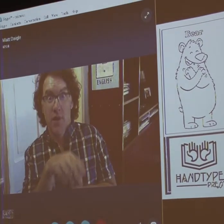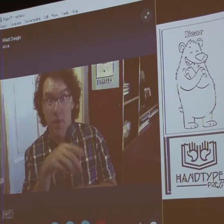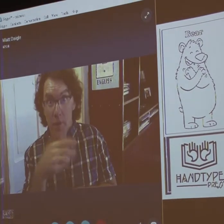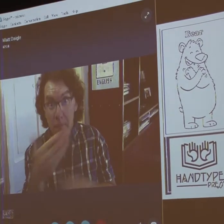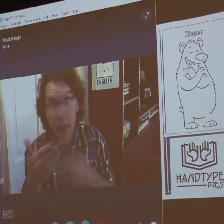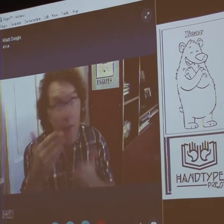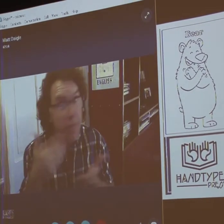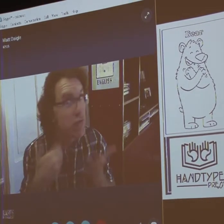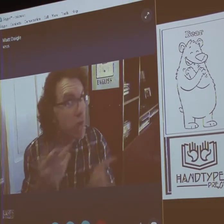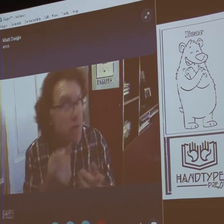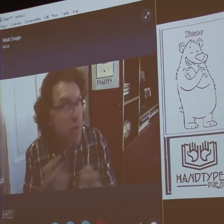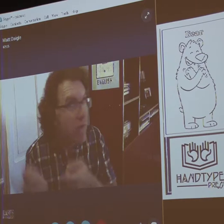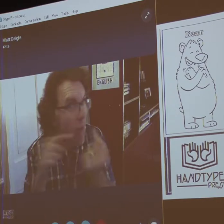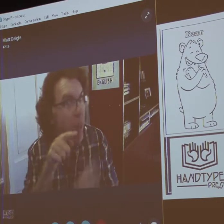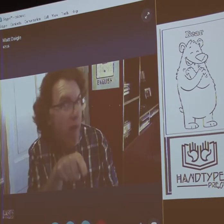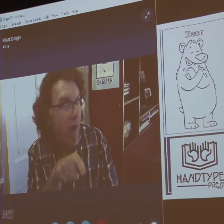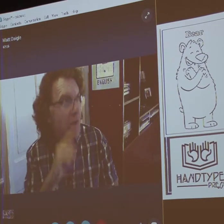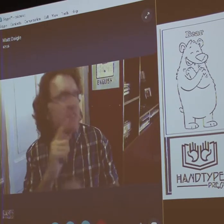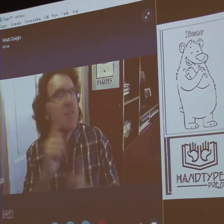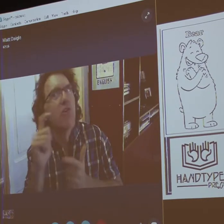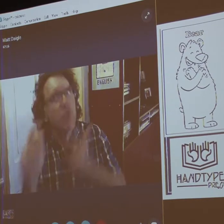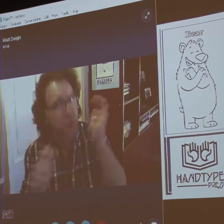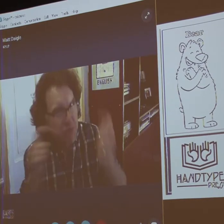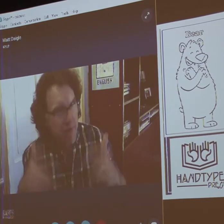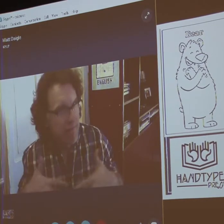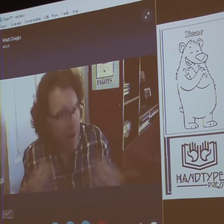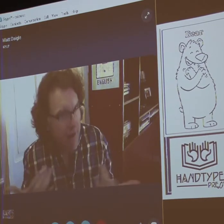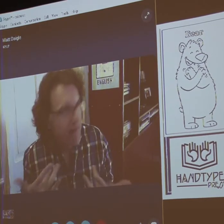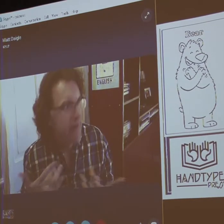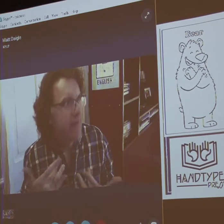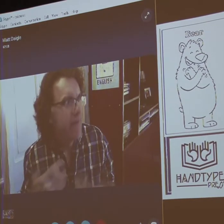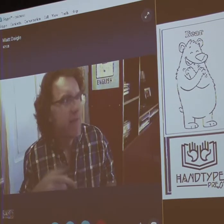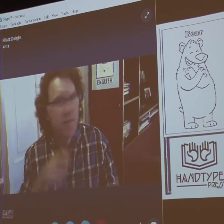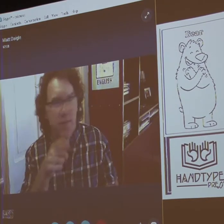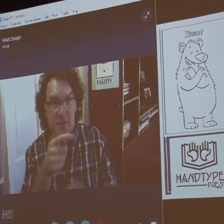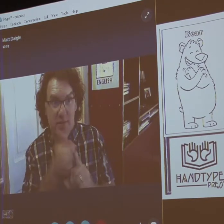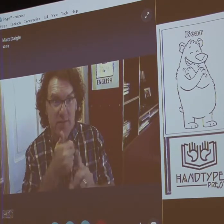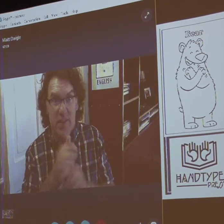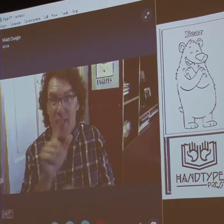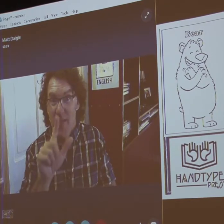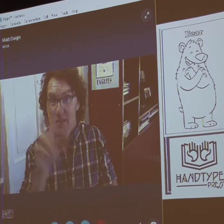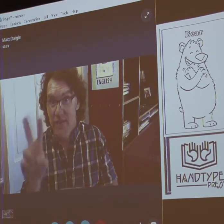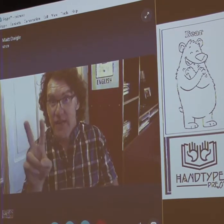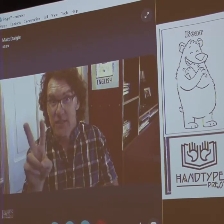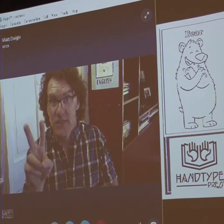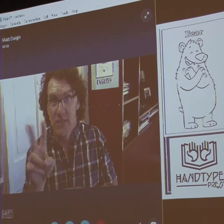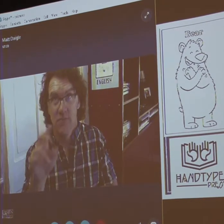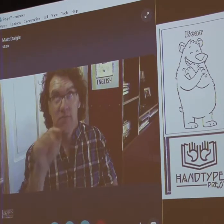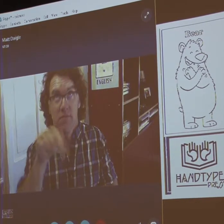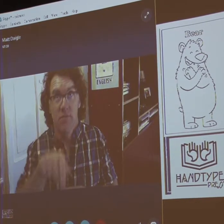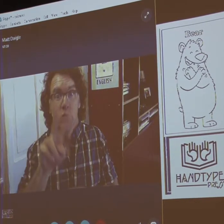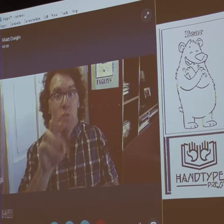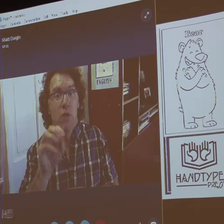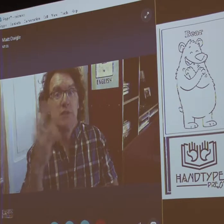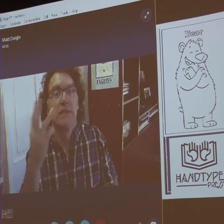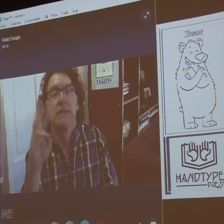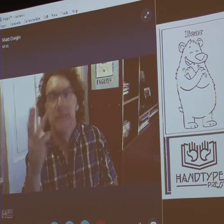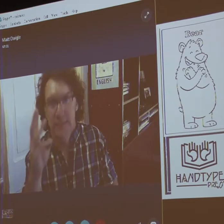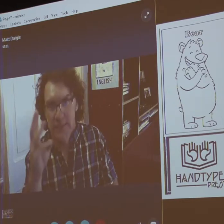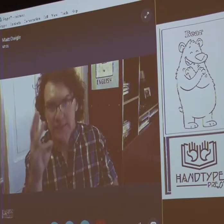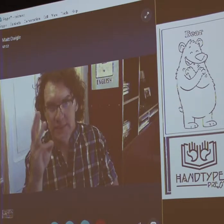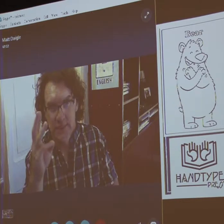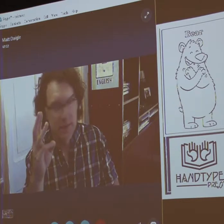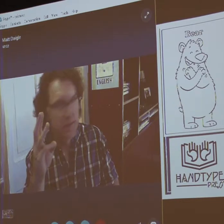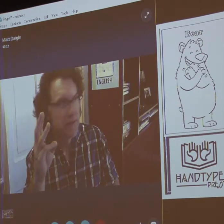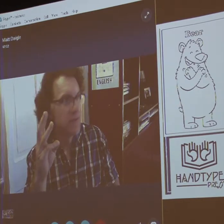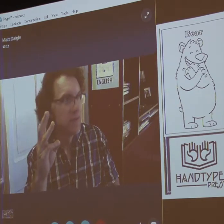design their logo. And if you, if there is a Deaf Expo in your area, I really suggest that you go.